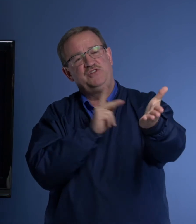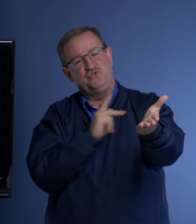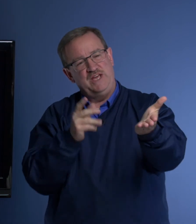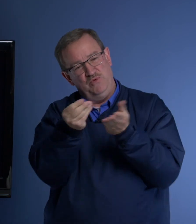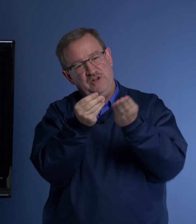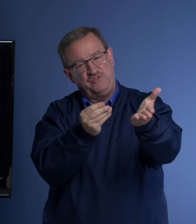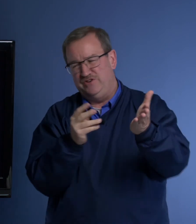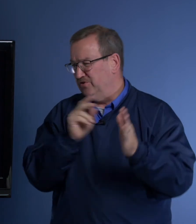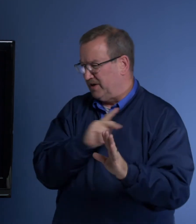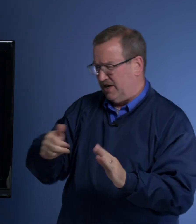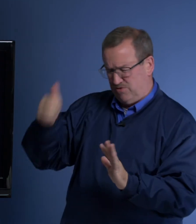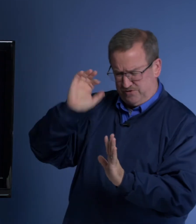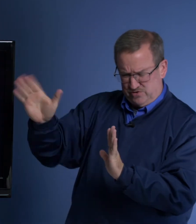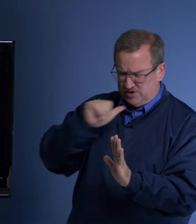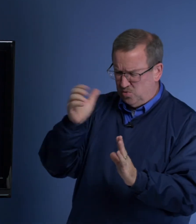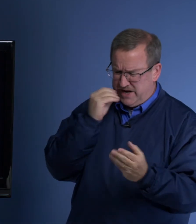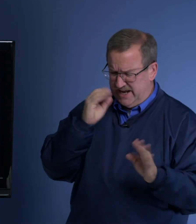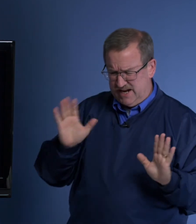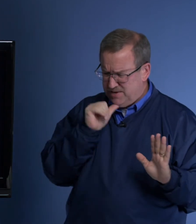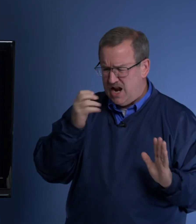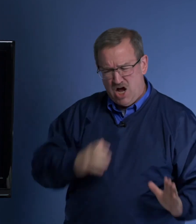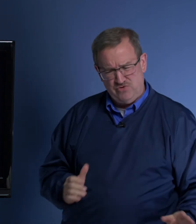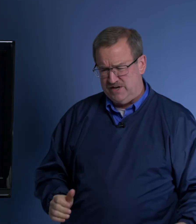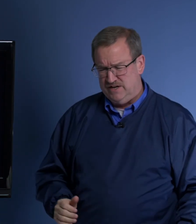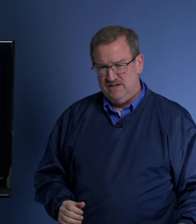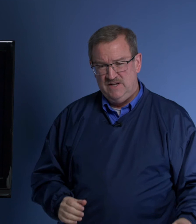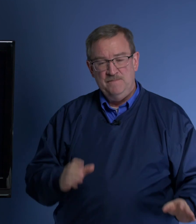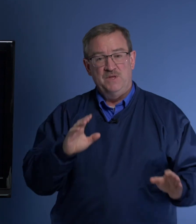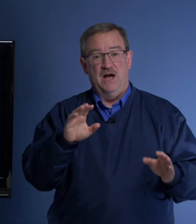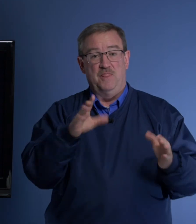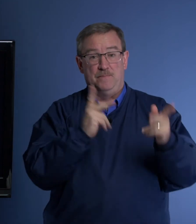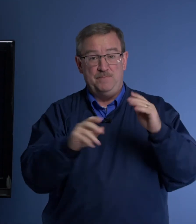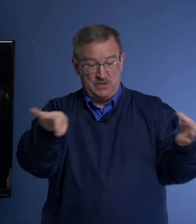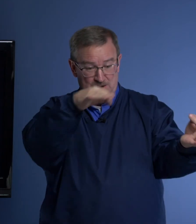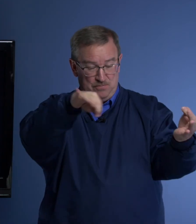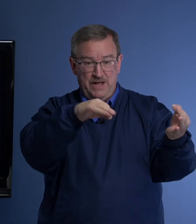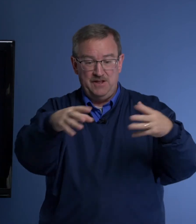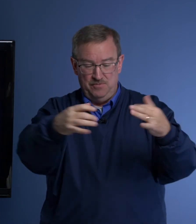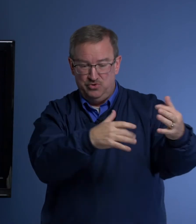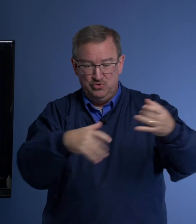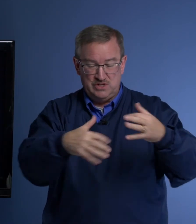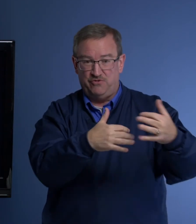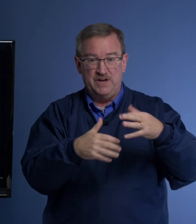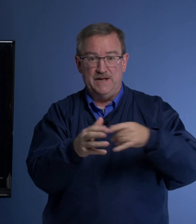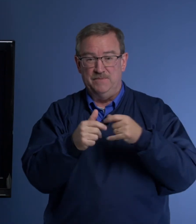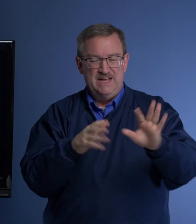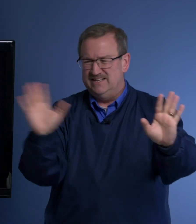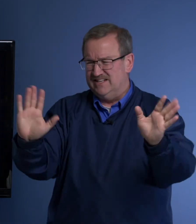you, king. We want to feed you. And the king refused. I don't want to eat. I'm not hungry. The people came to play music for him. He said,